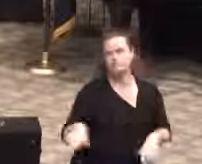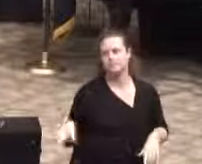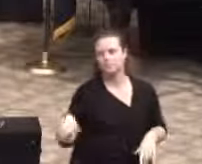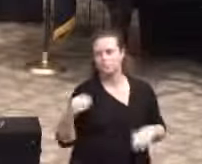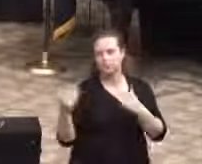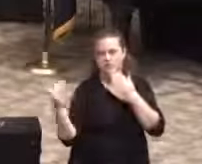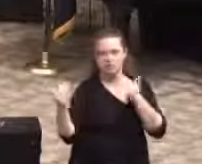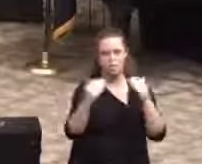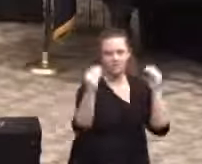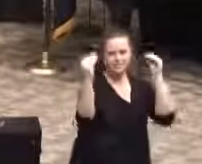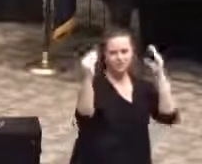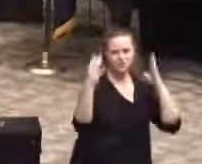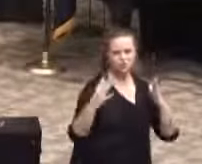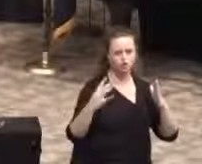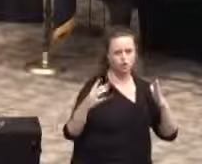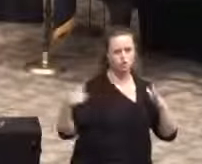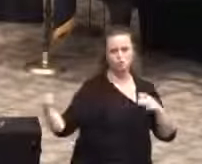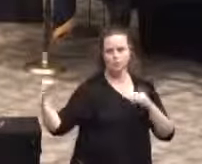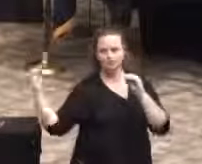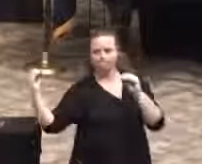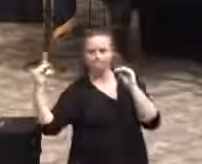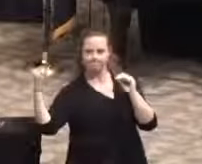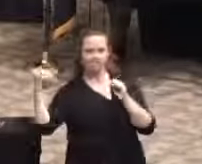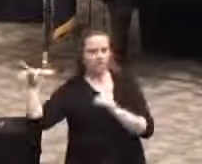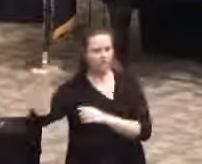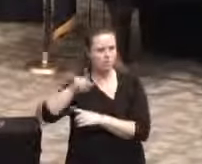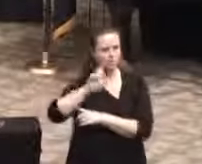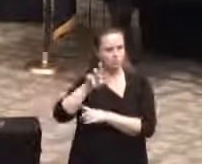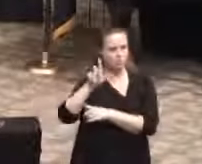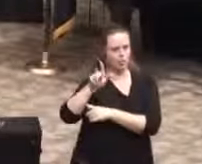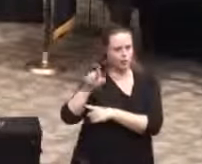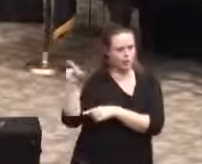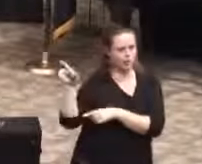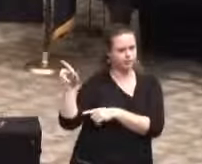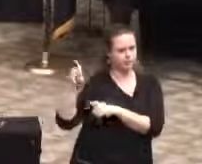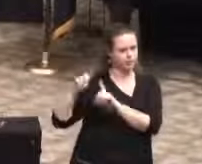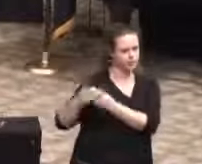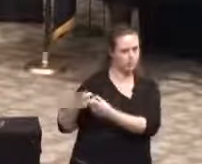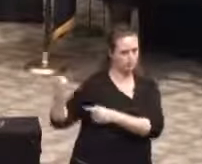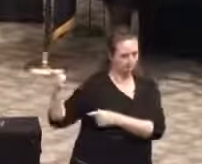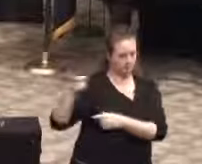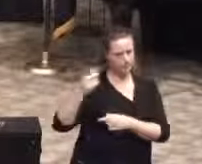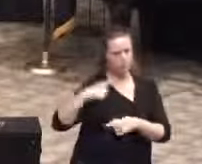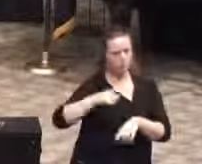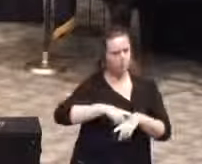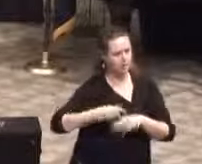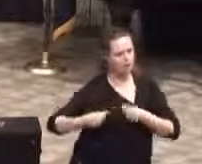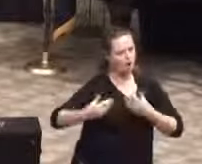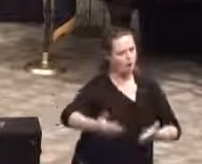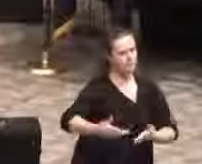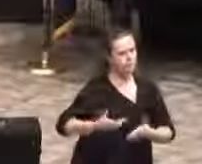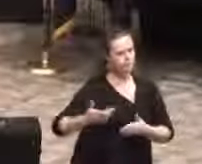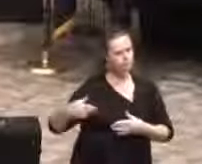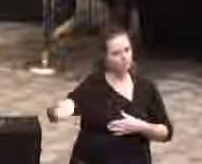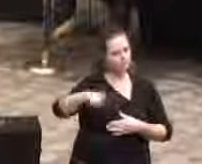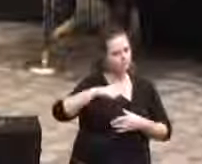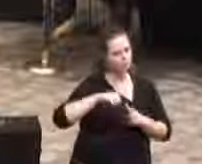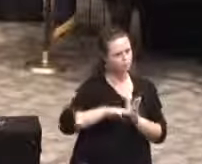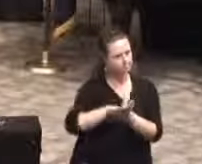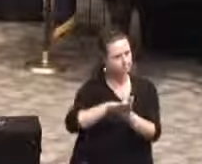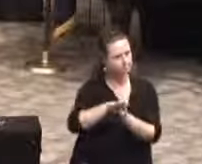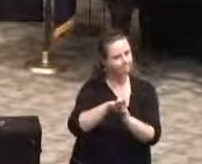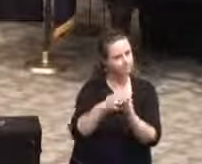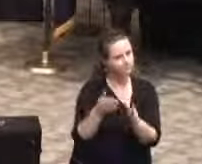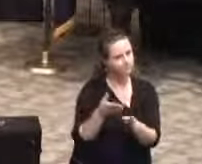instructors that have taught at the 123rd, offered up their time and expertise to be such an important part in the development of our newest